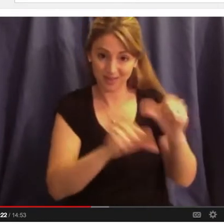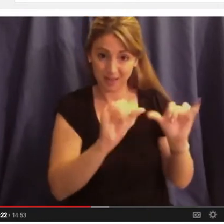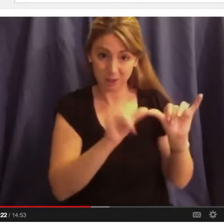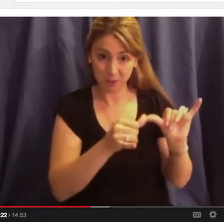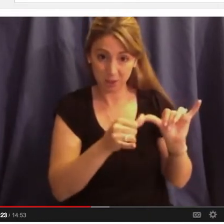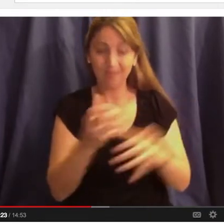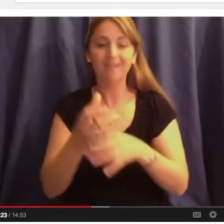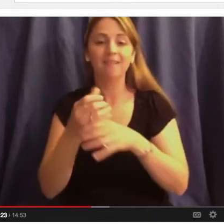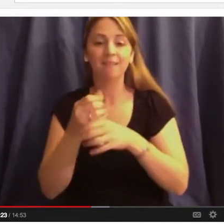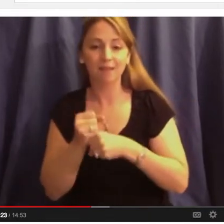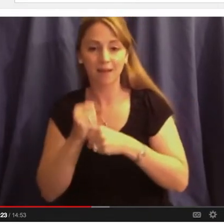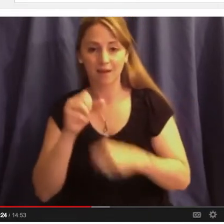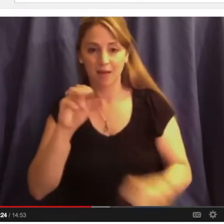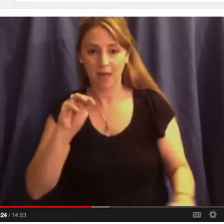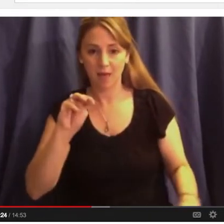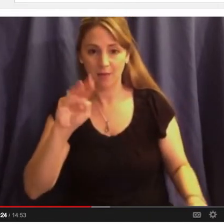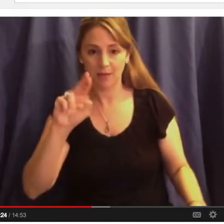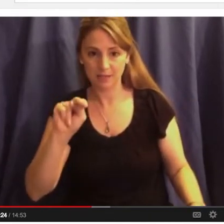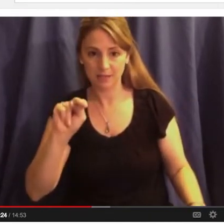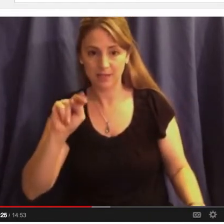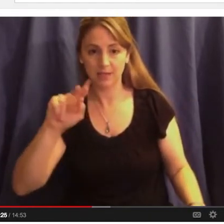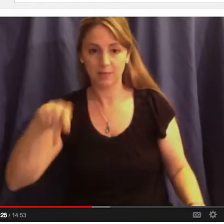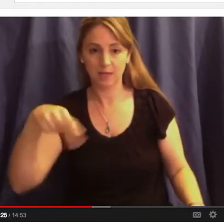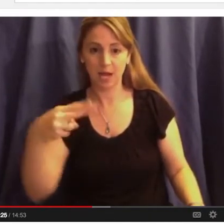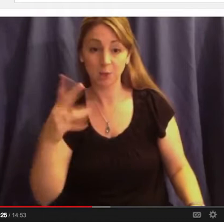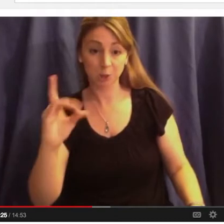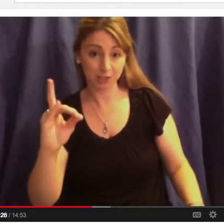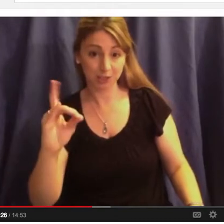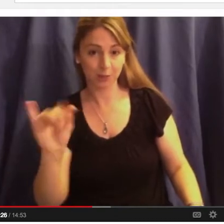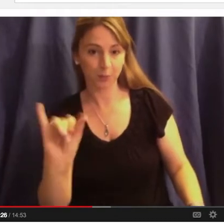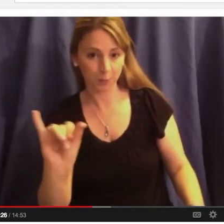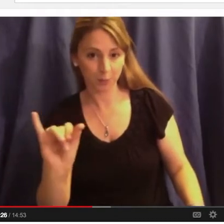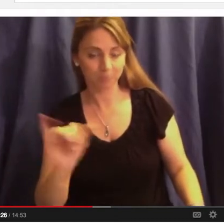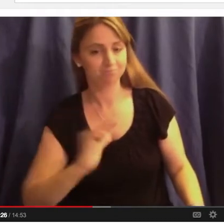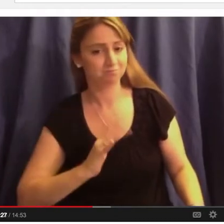for that. That's a big deal. It's a big deal. It really is.